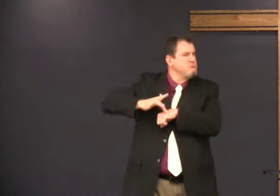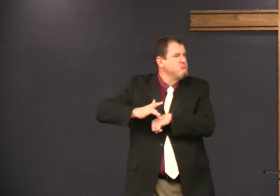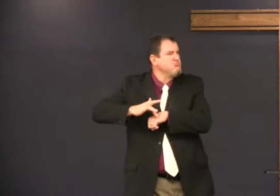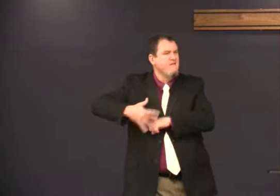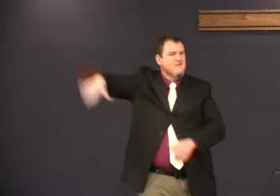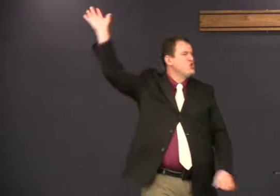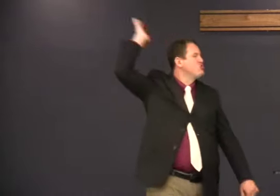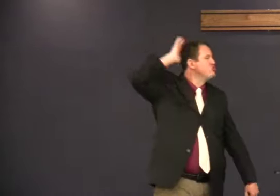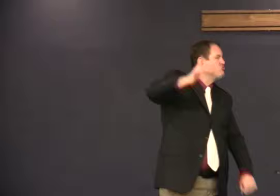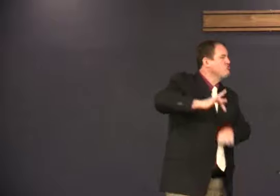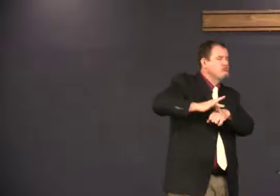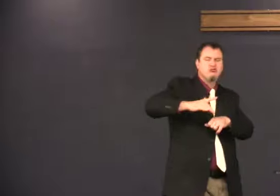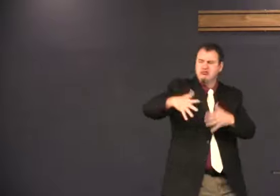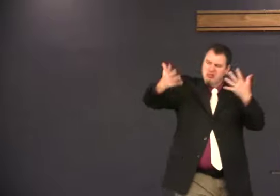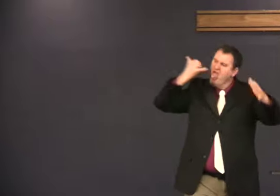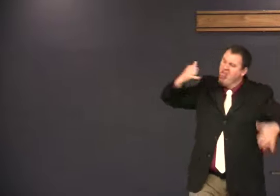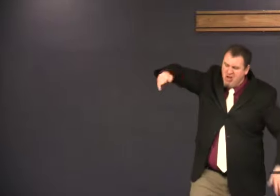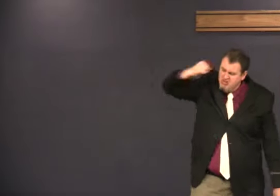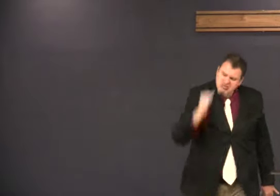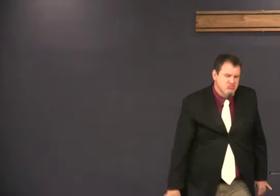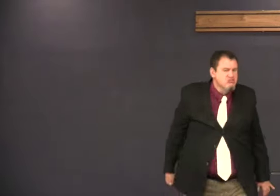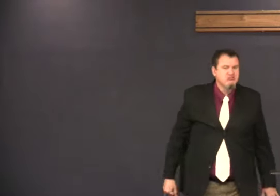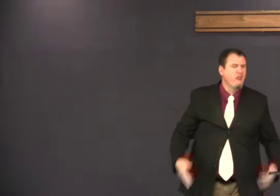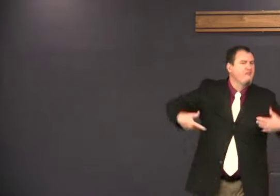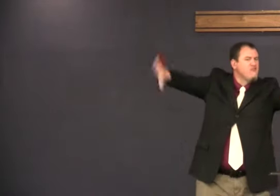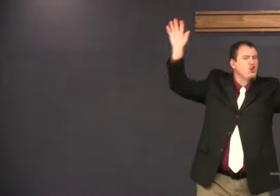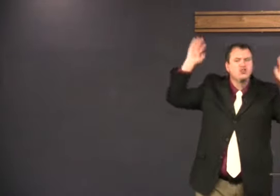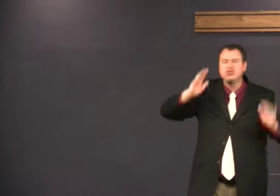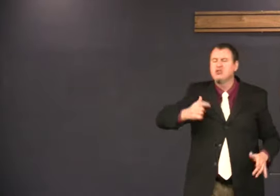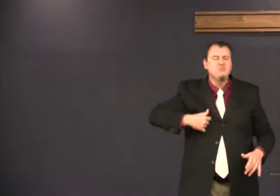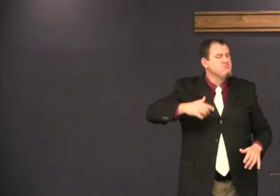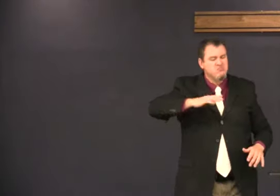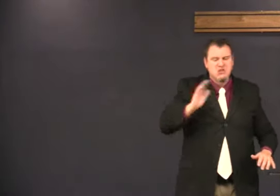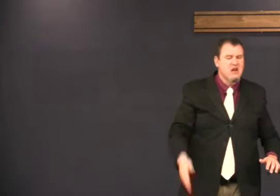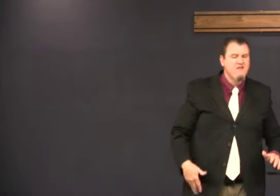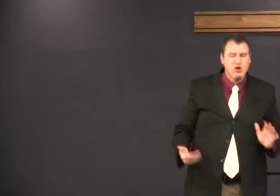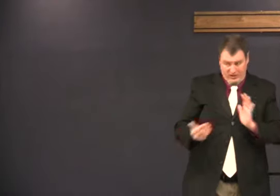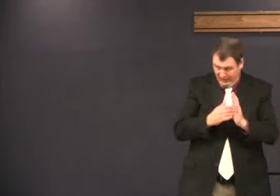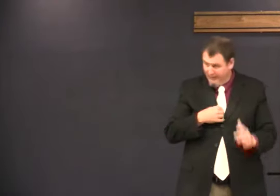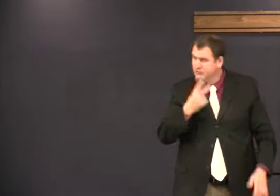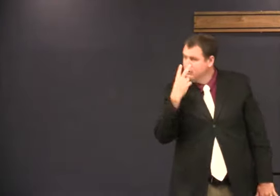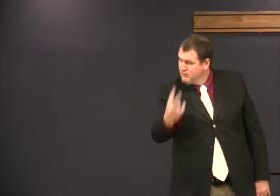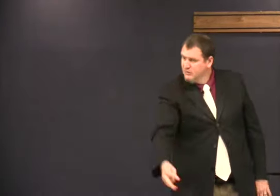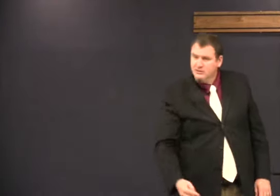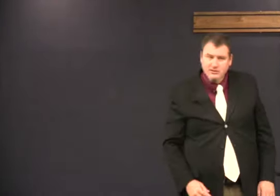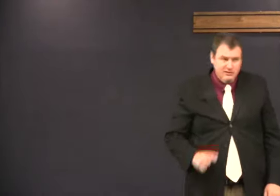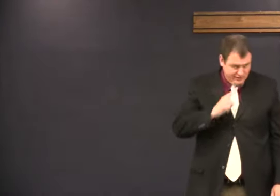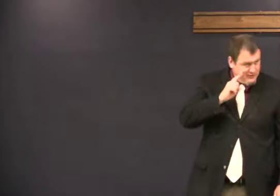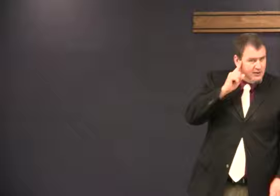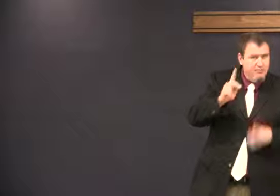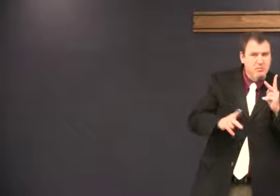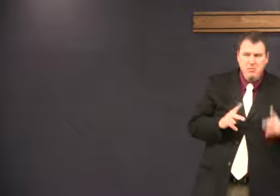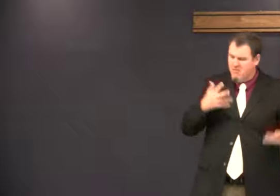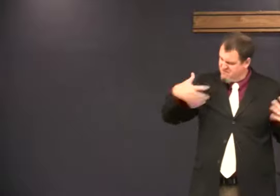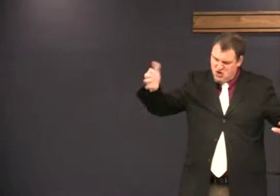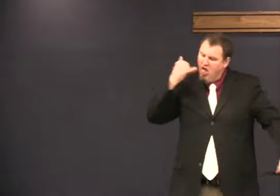the old man says if you've done something to me forget it I'm never going to forgive you I've seen this before